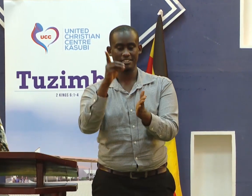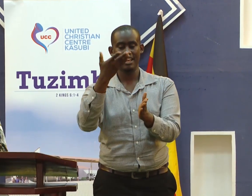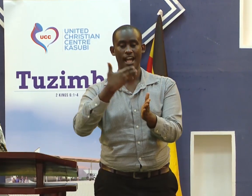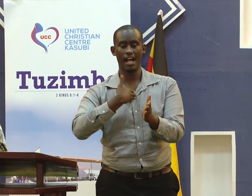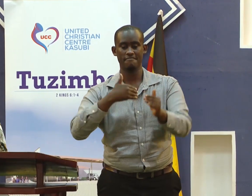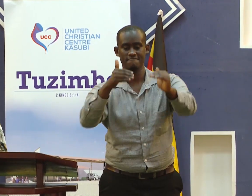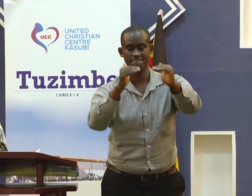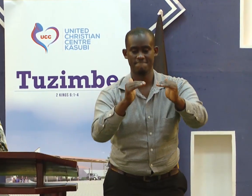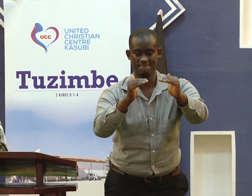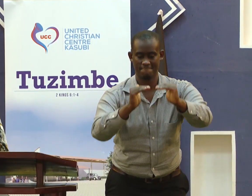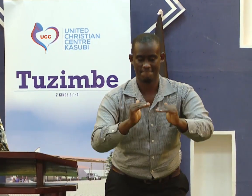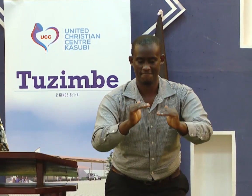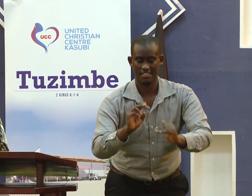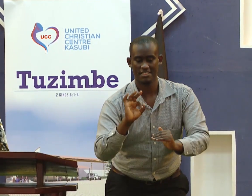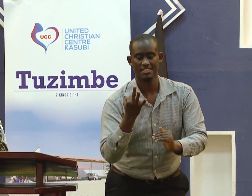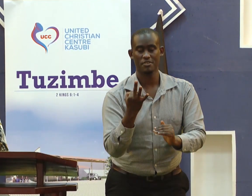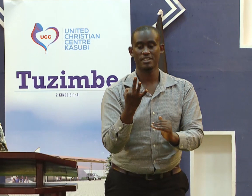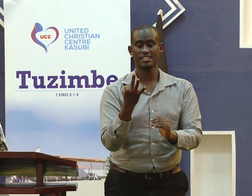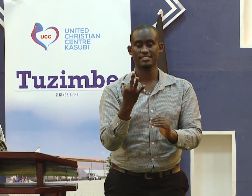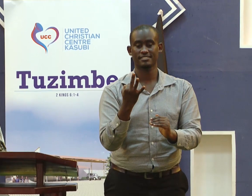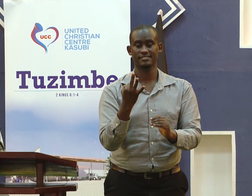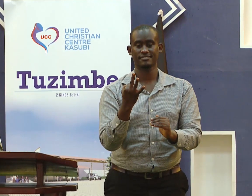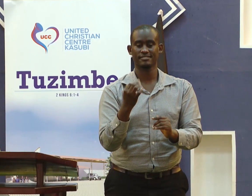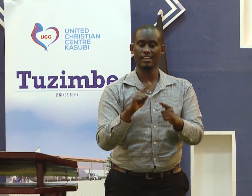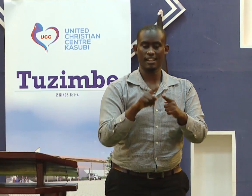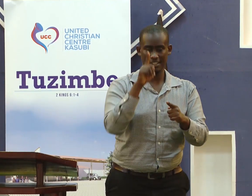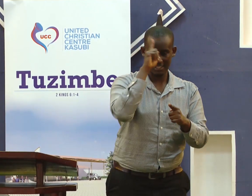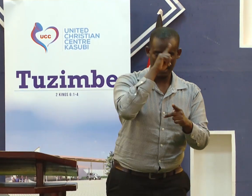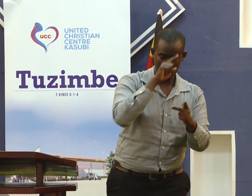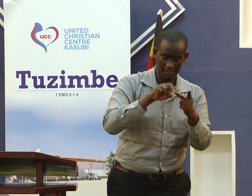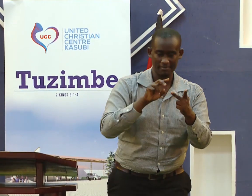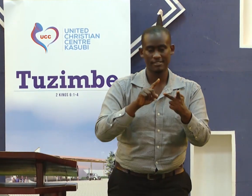You will talk about David. was also falling in those three categories.